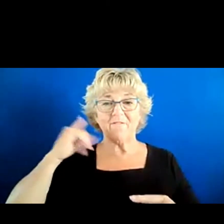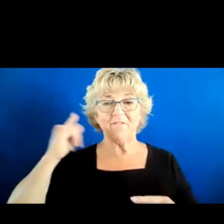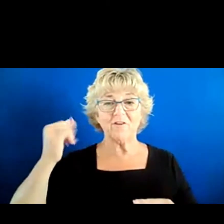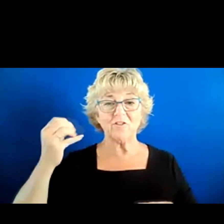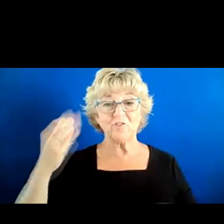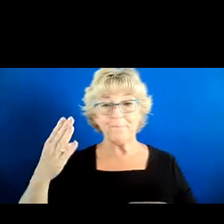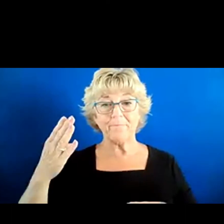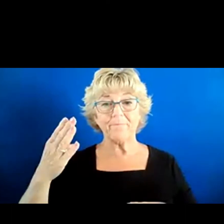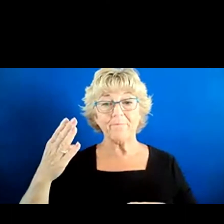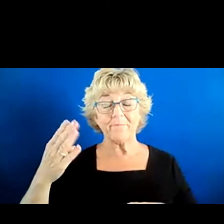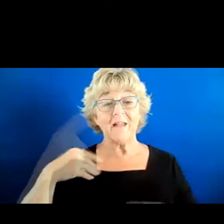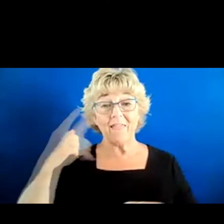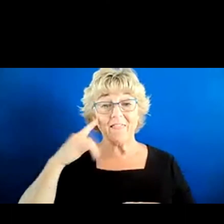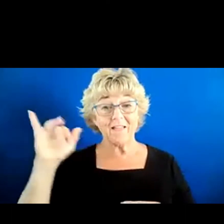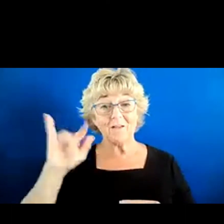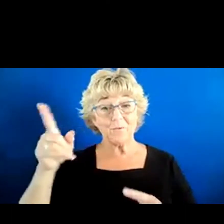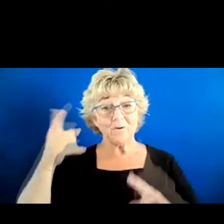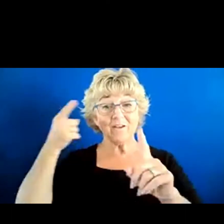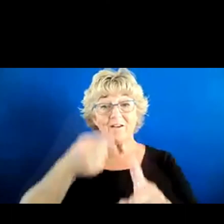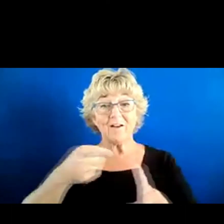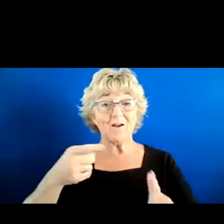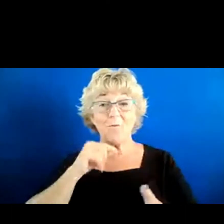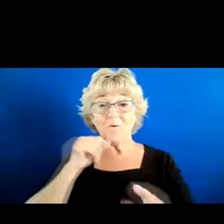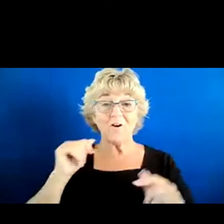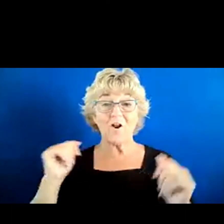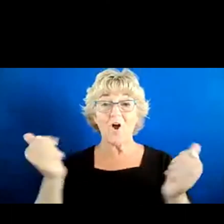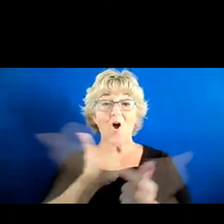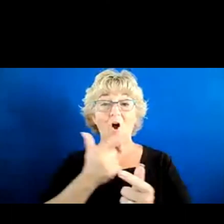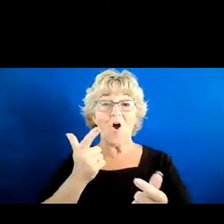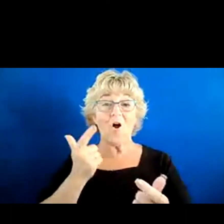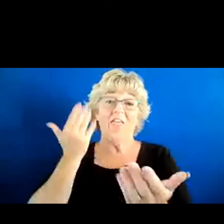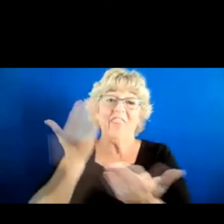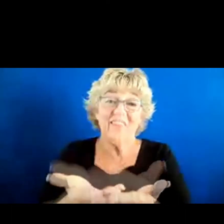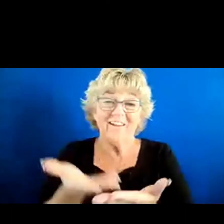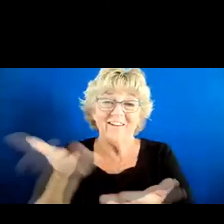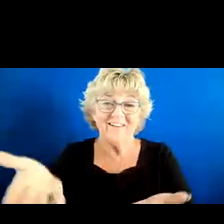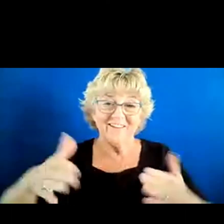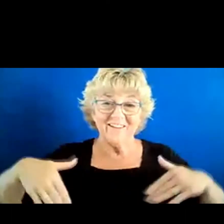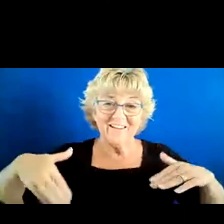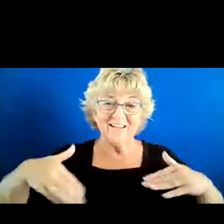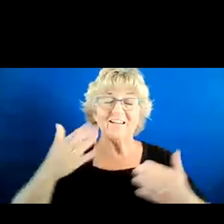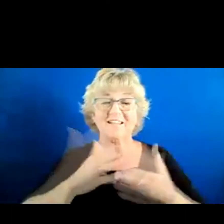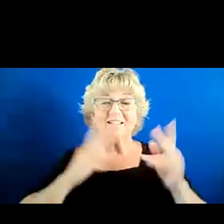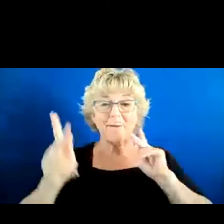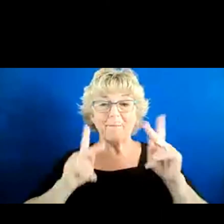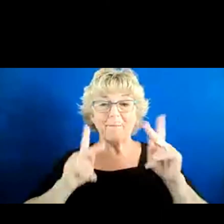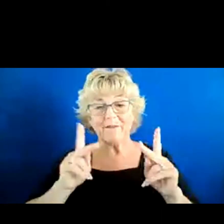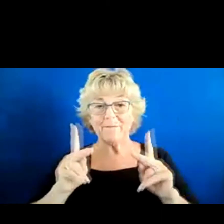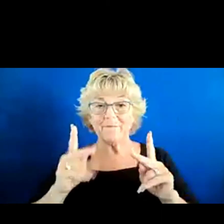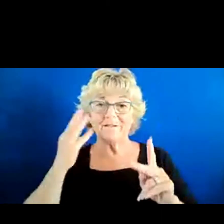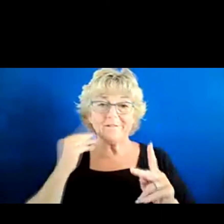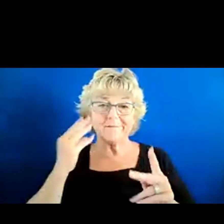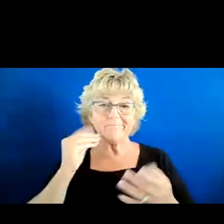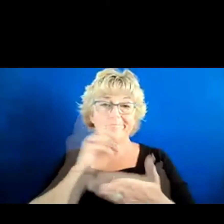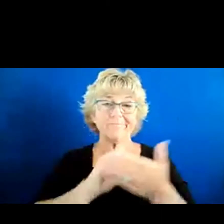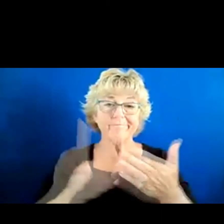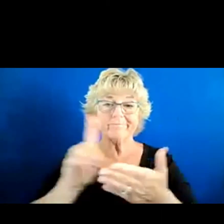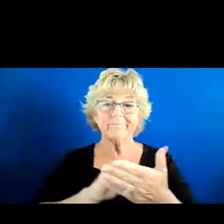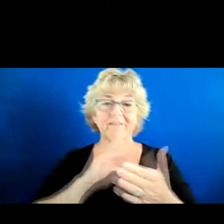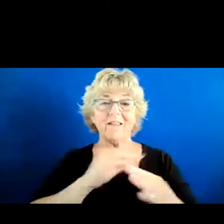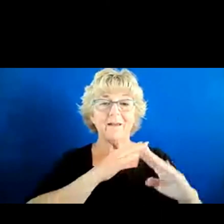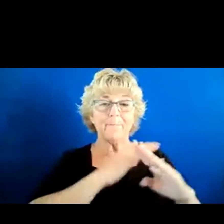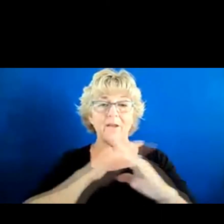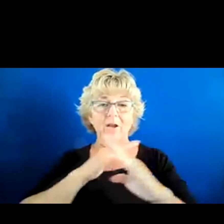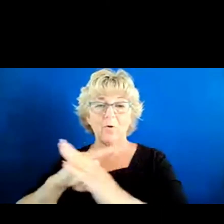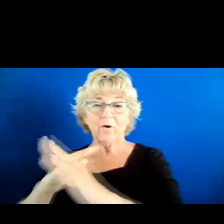feel like we need to go. I recognize we're not necessarily there yet. And a lot of people still experience discrimination and barriers and don't want to be